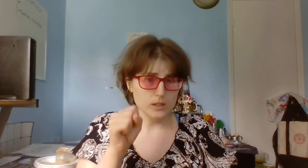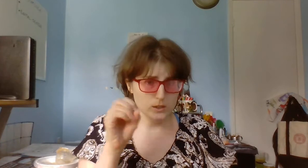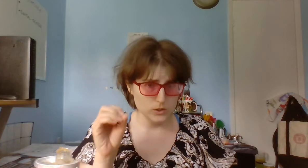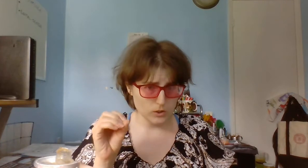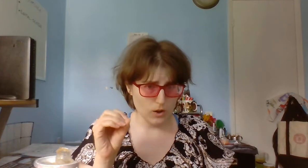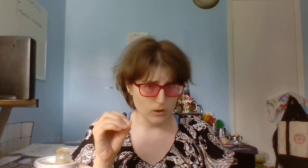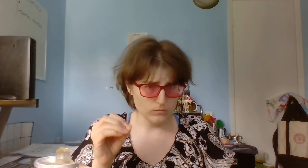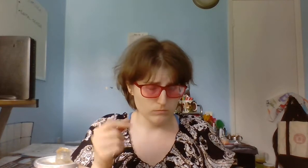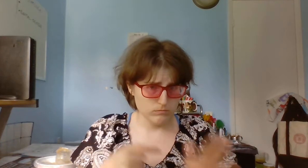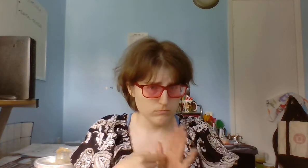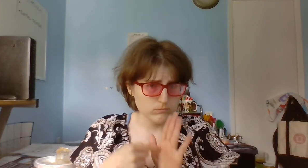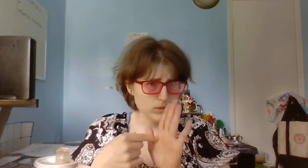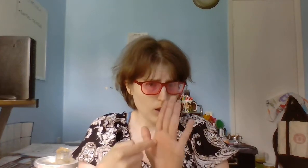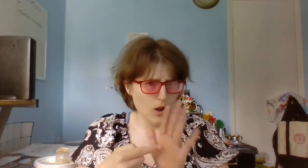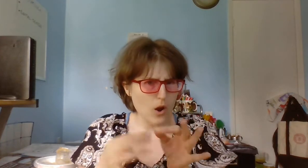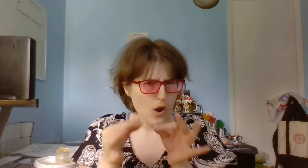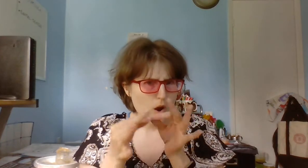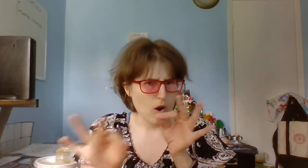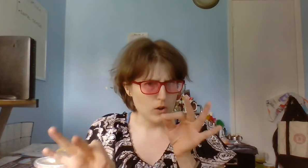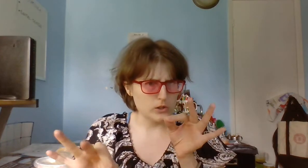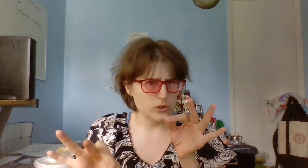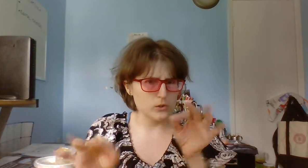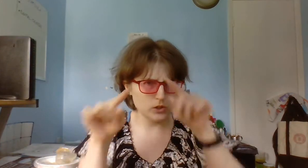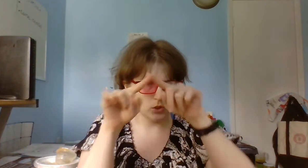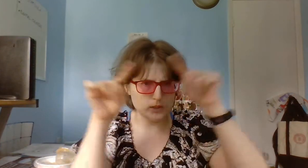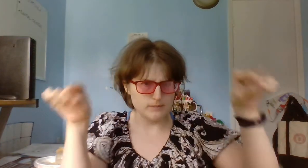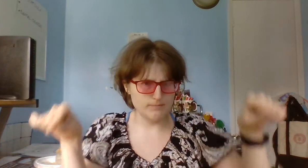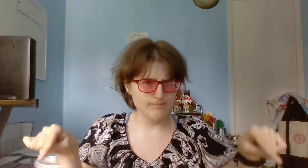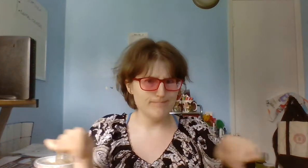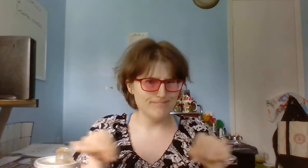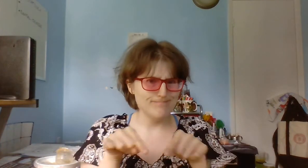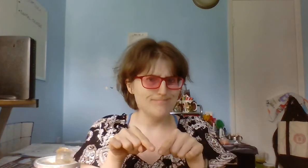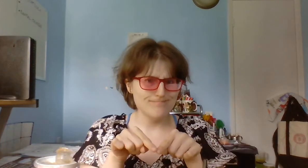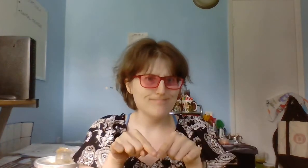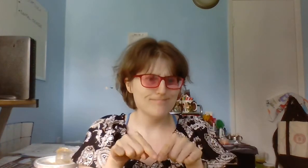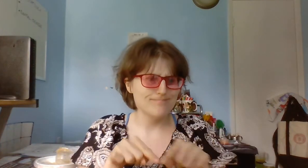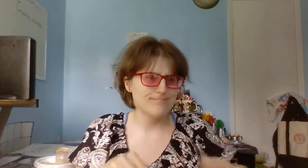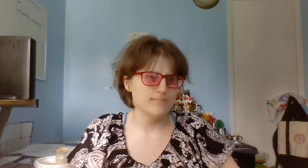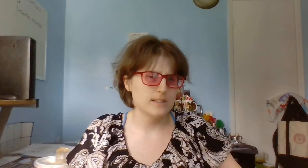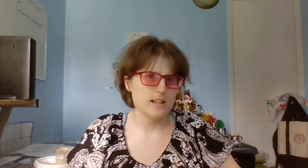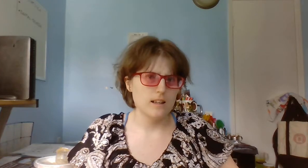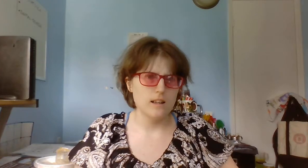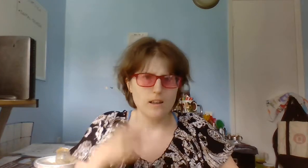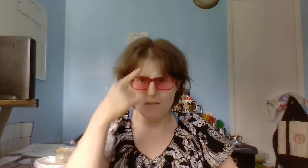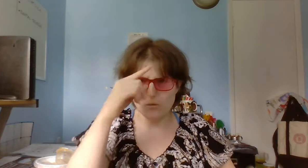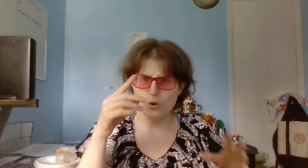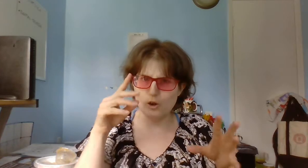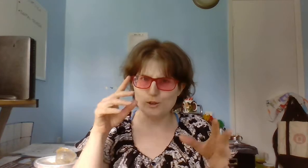So, I'll show you a short wall.